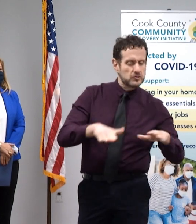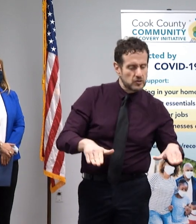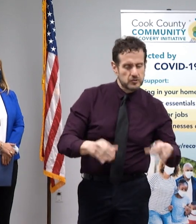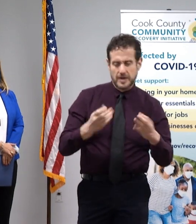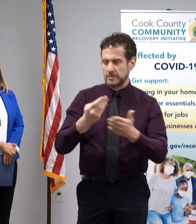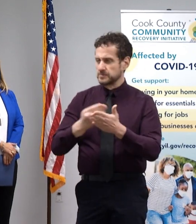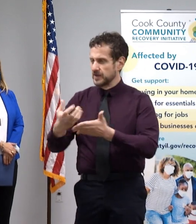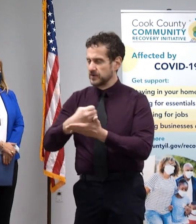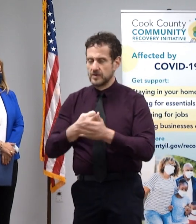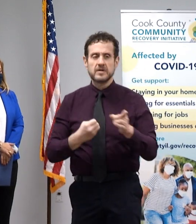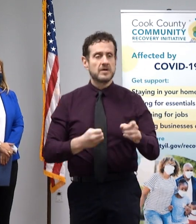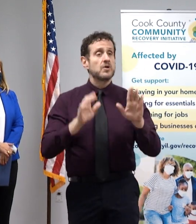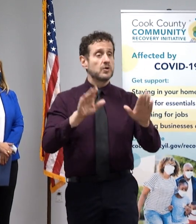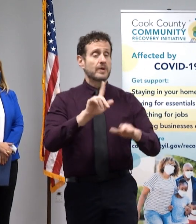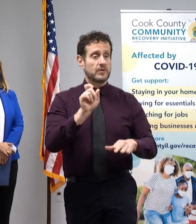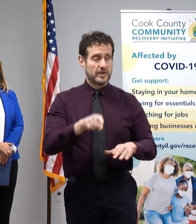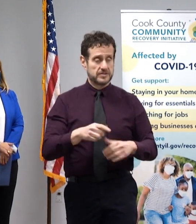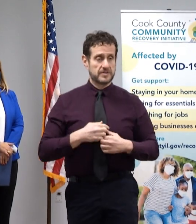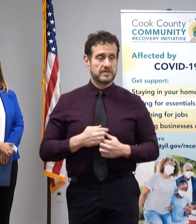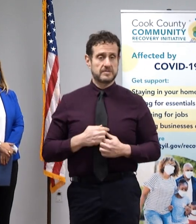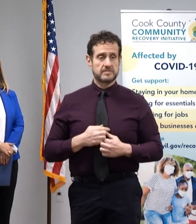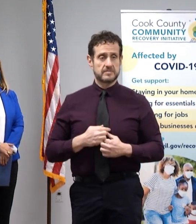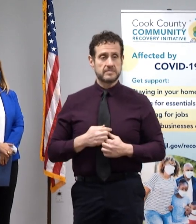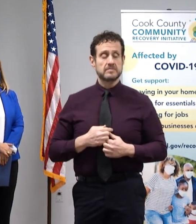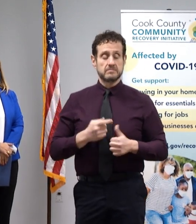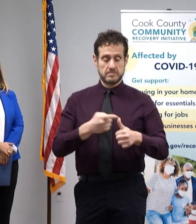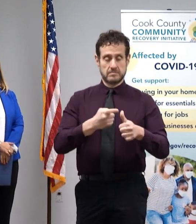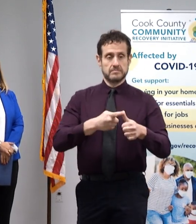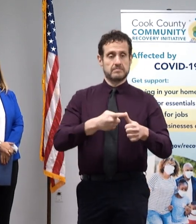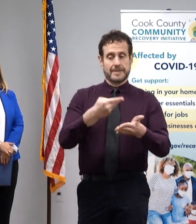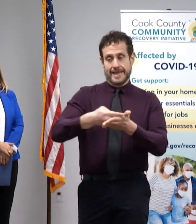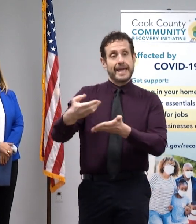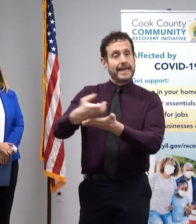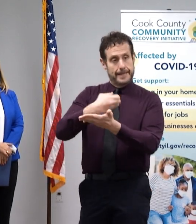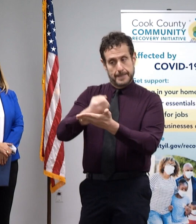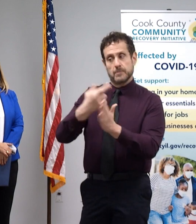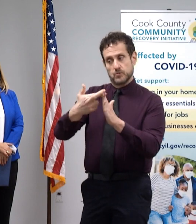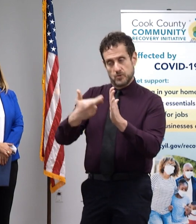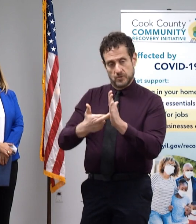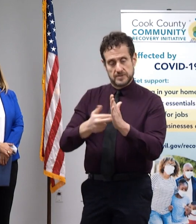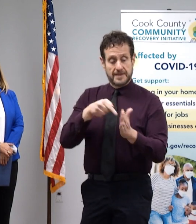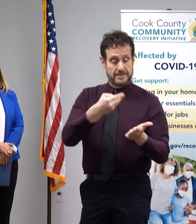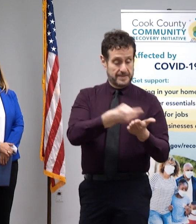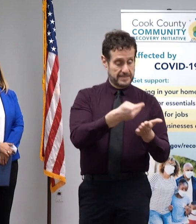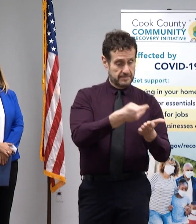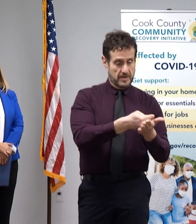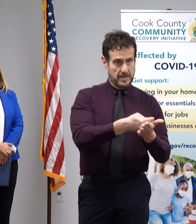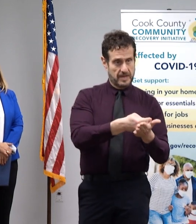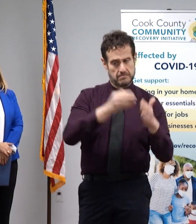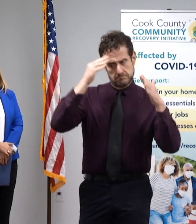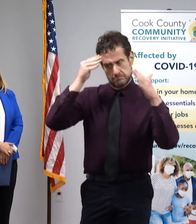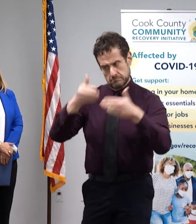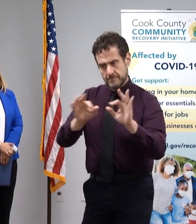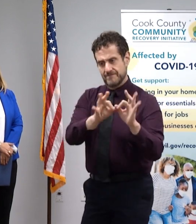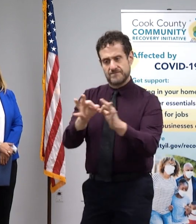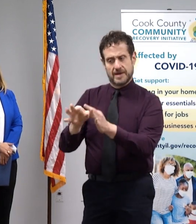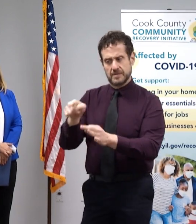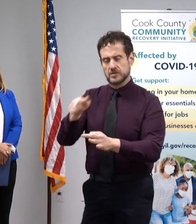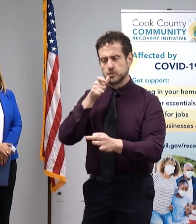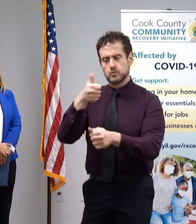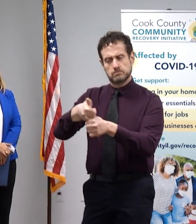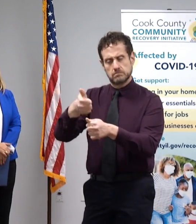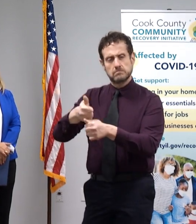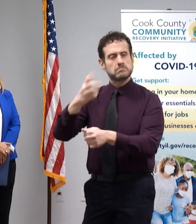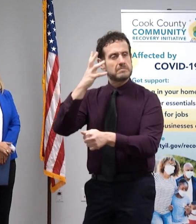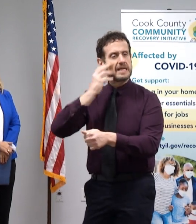for? Yeah, great question. So there are one income guidelines. This is a fund specifically for families who were low, who were experiencing